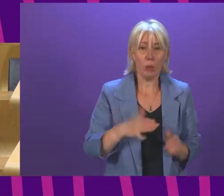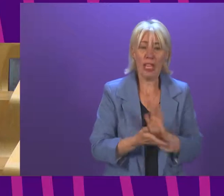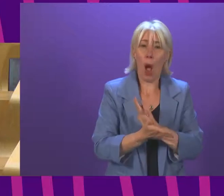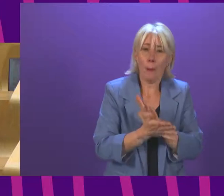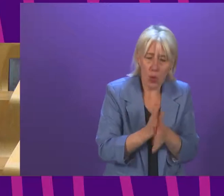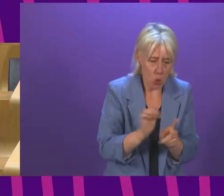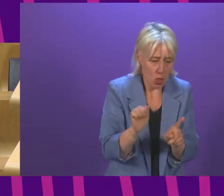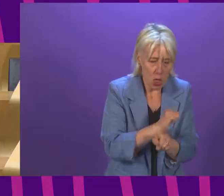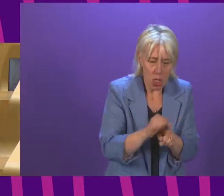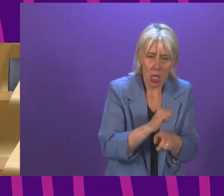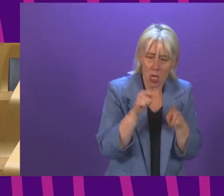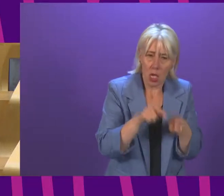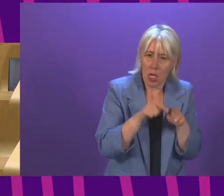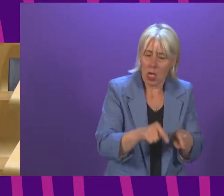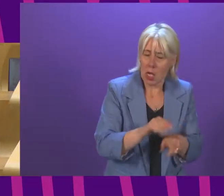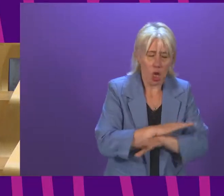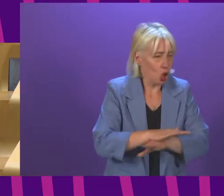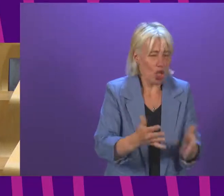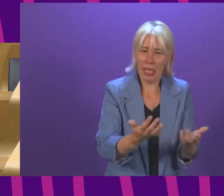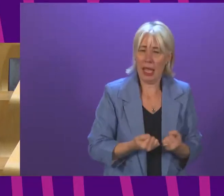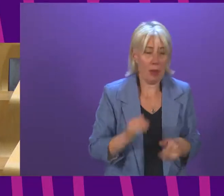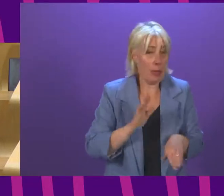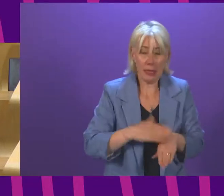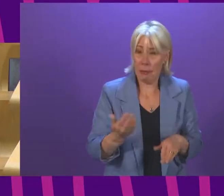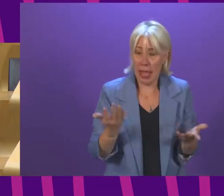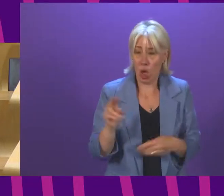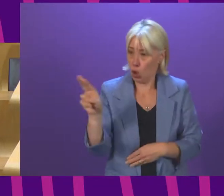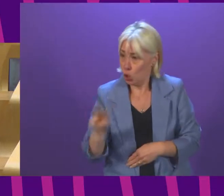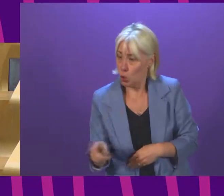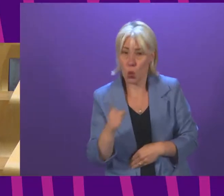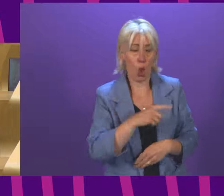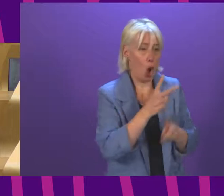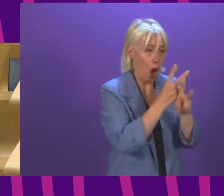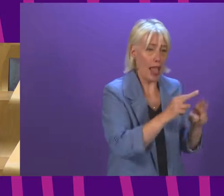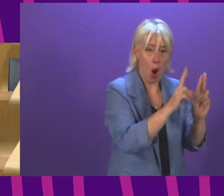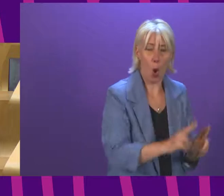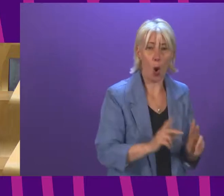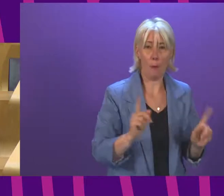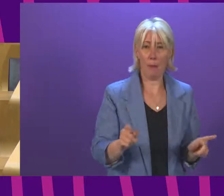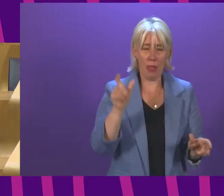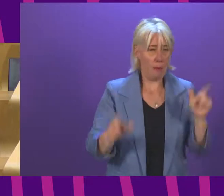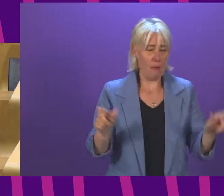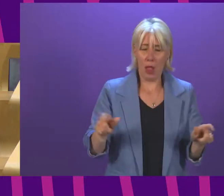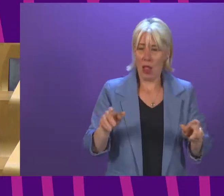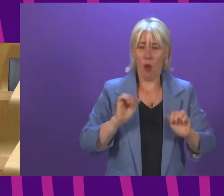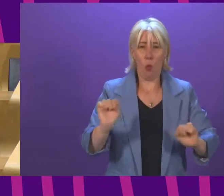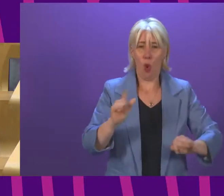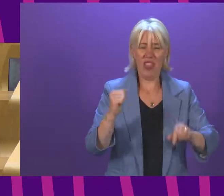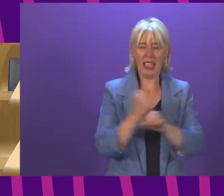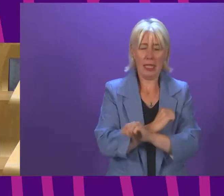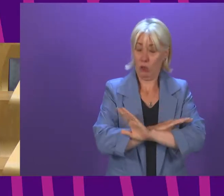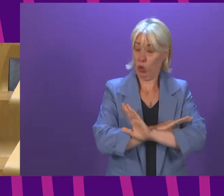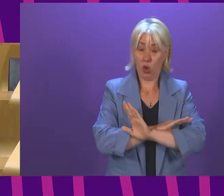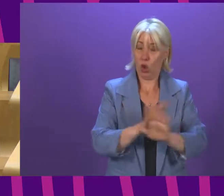wholly and utterly unacceptable and the perpetrators reprehensible for their conduct. The